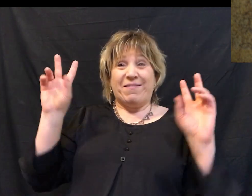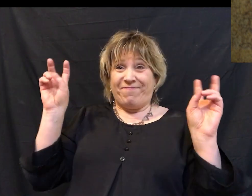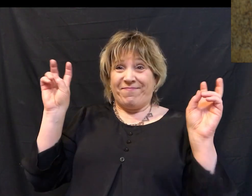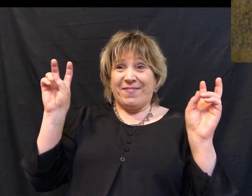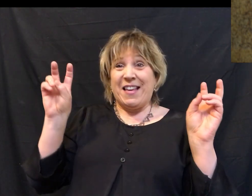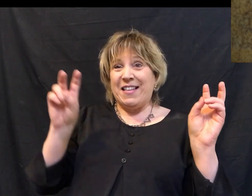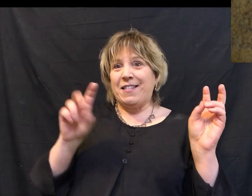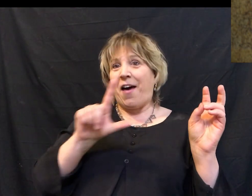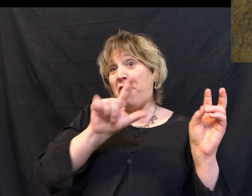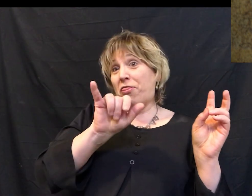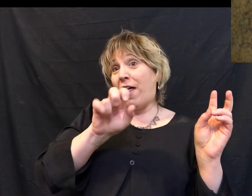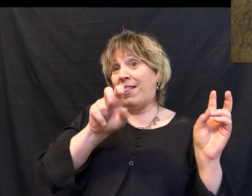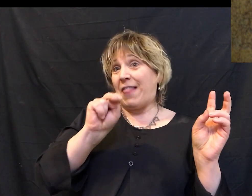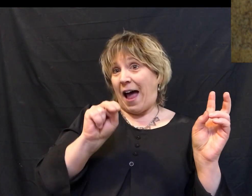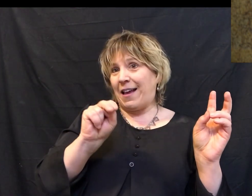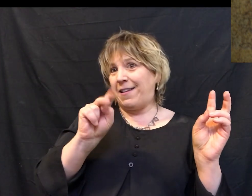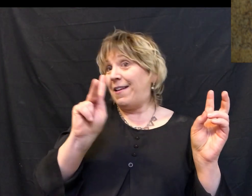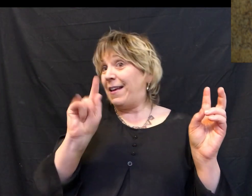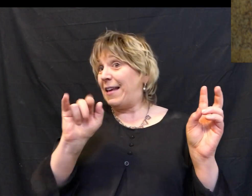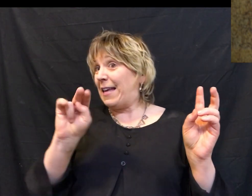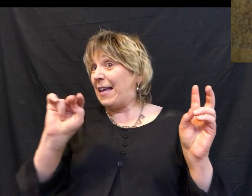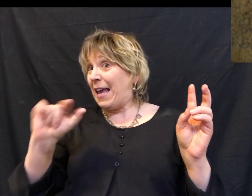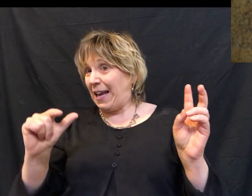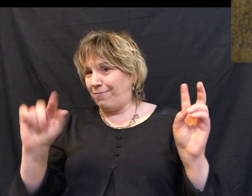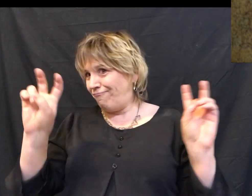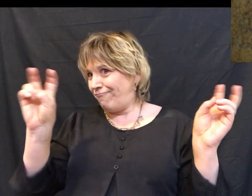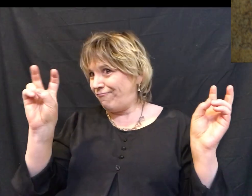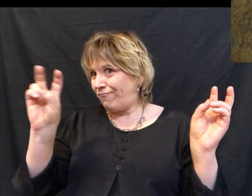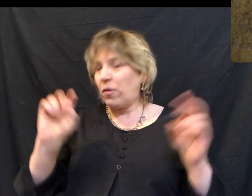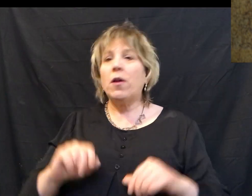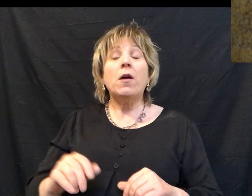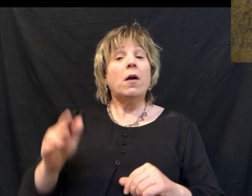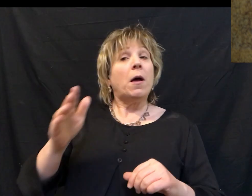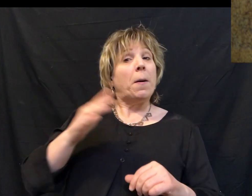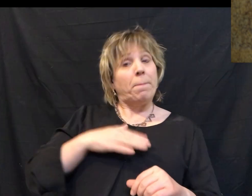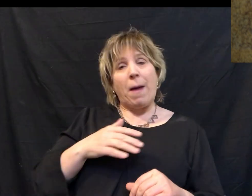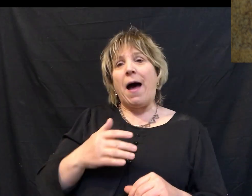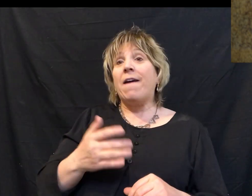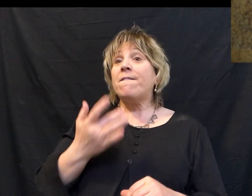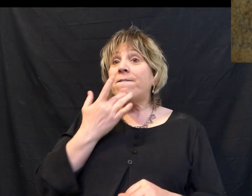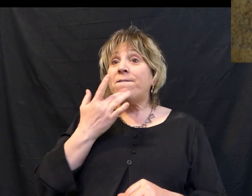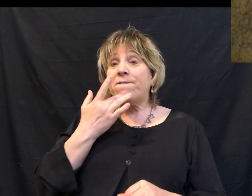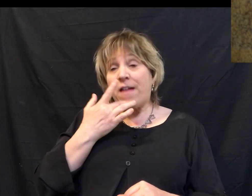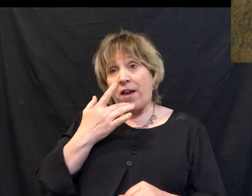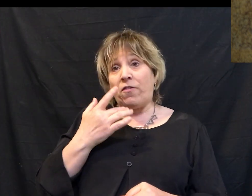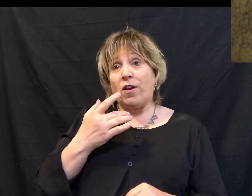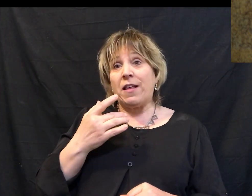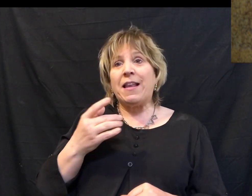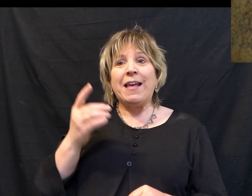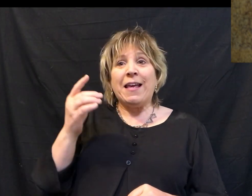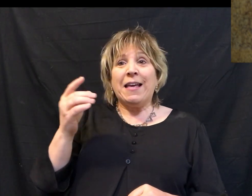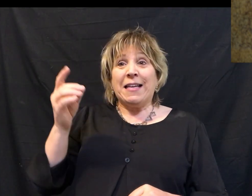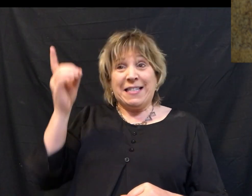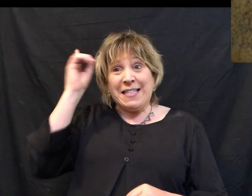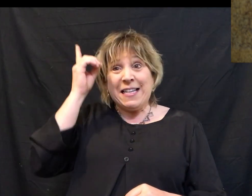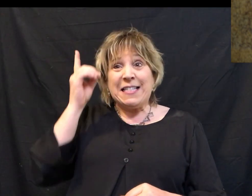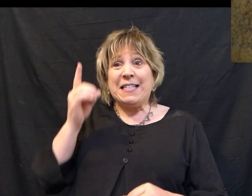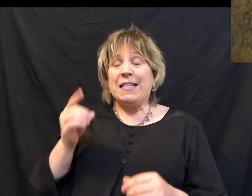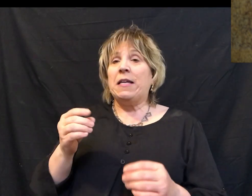King. But as I'm thinking about this idea of him being the Lion King, my favorite Disney movie ever was the